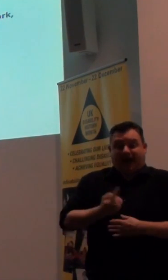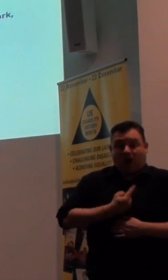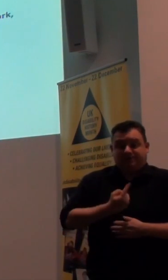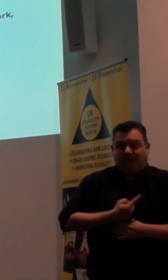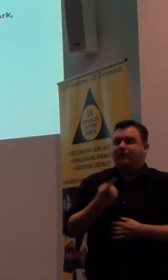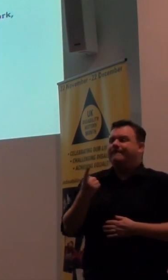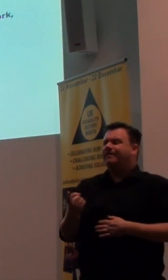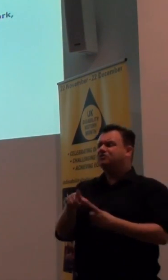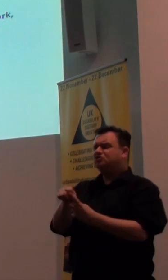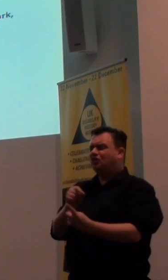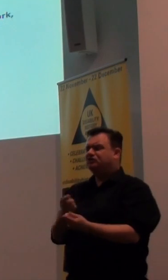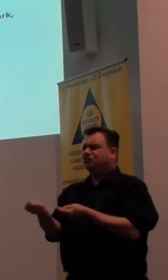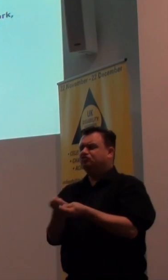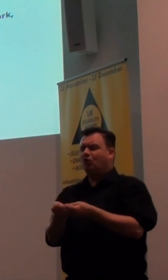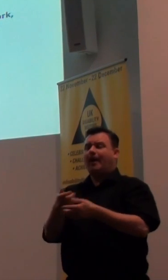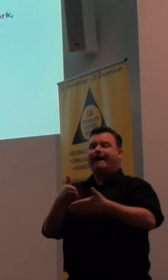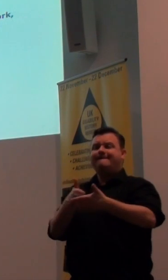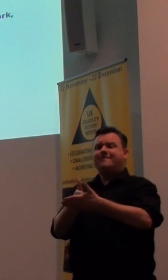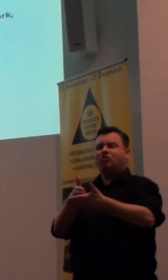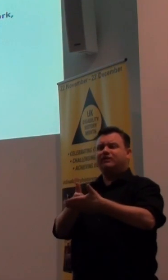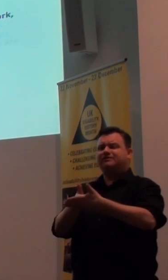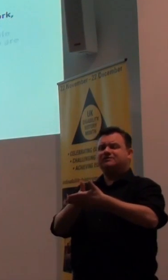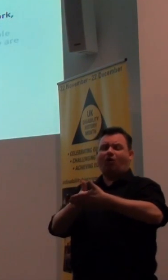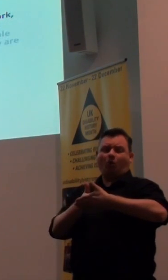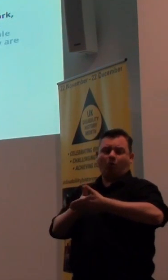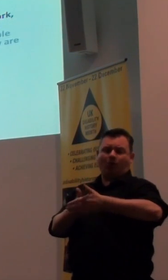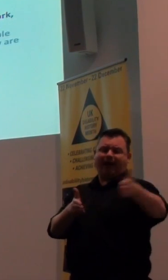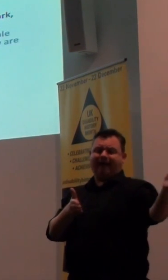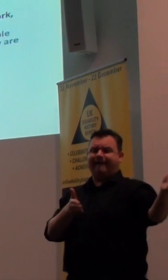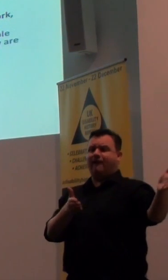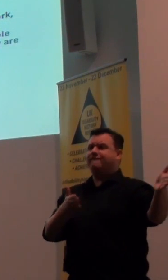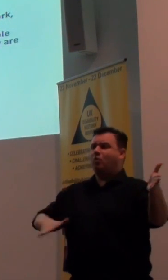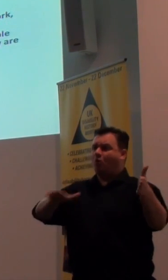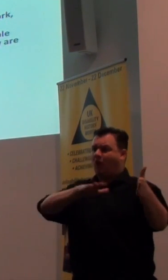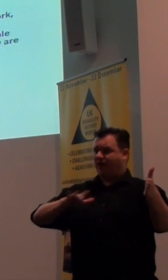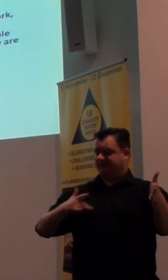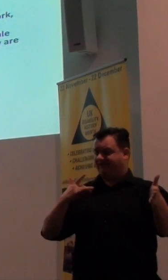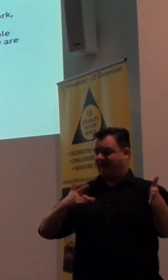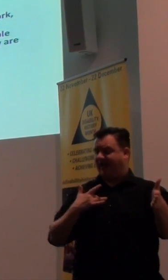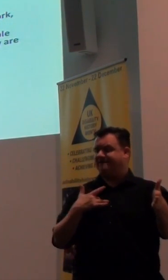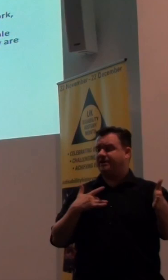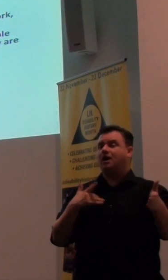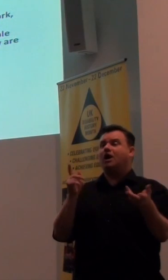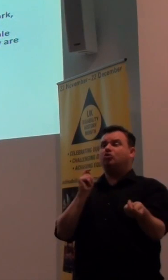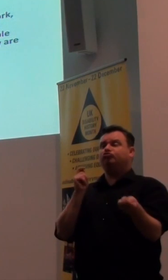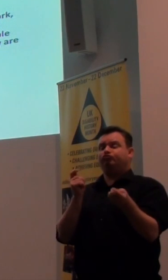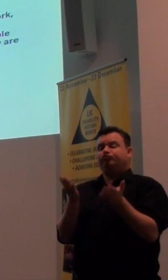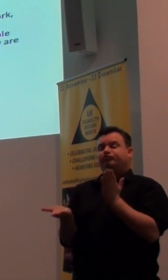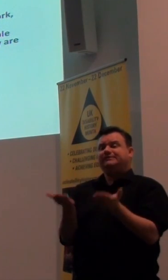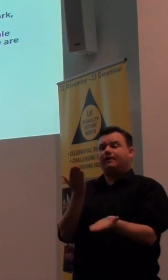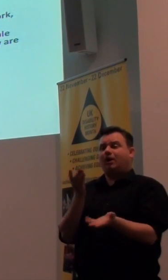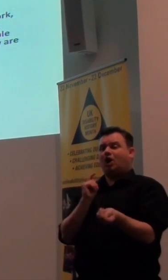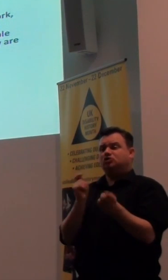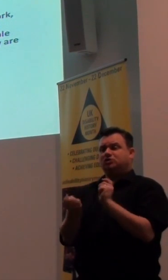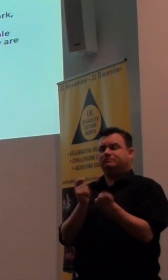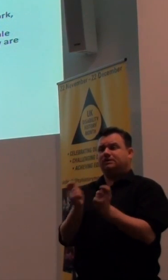control. Having barriers removed in all areas of life. Support and reasonable adjustments until all those